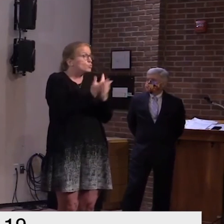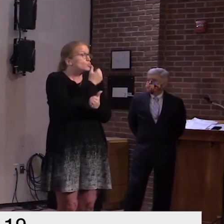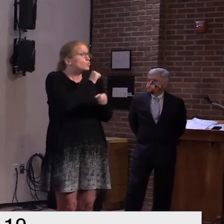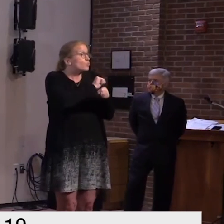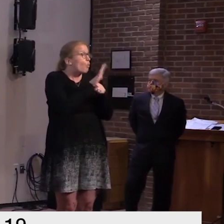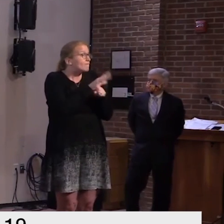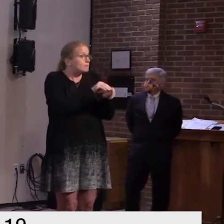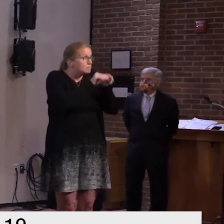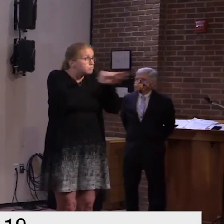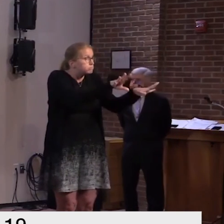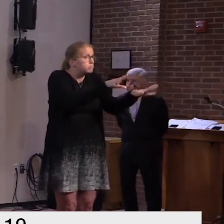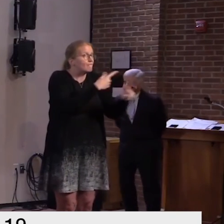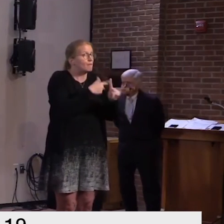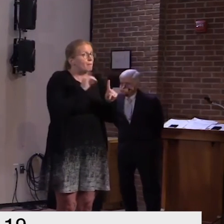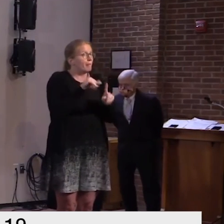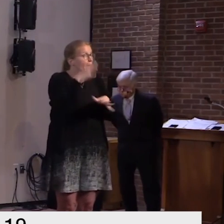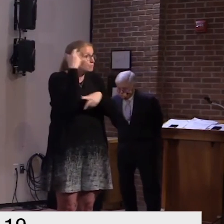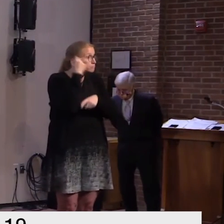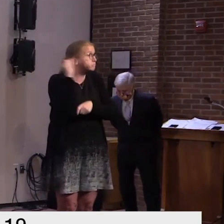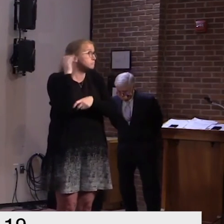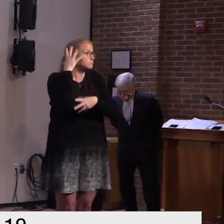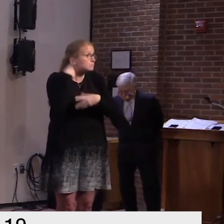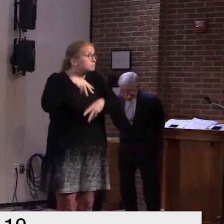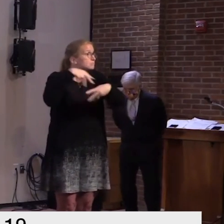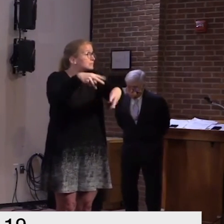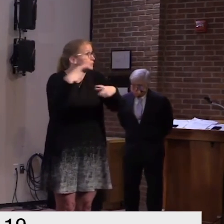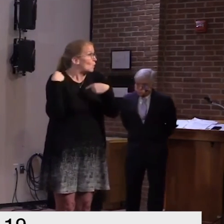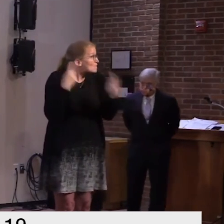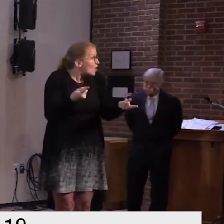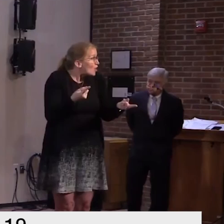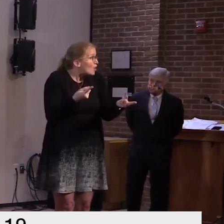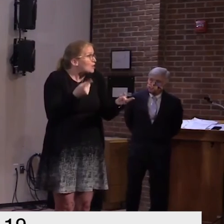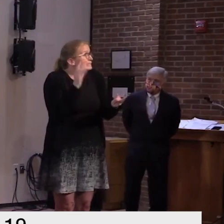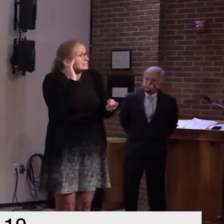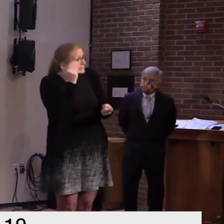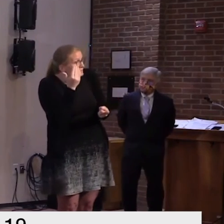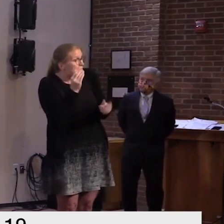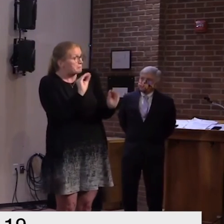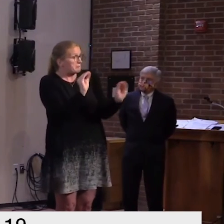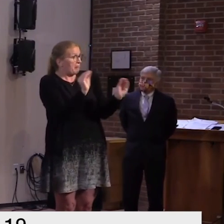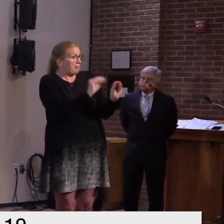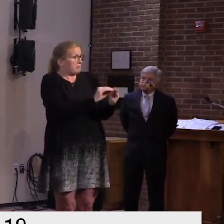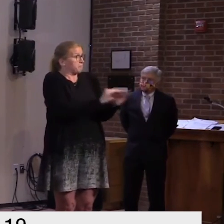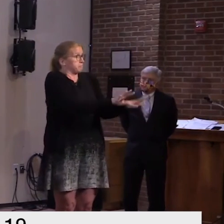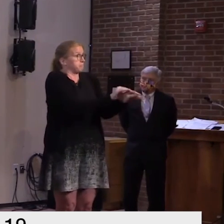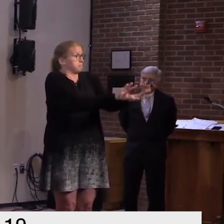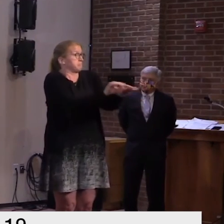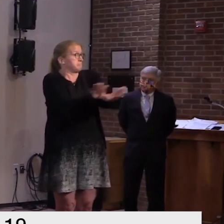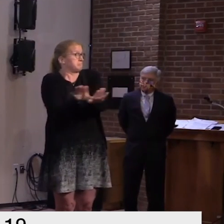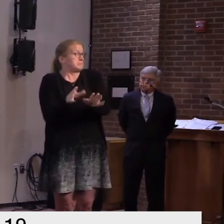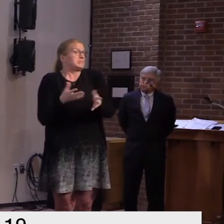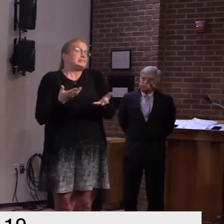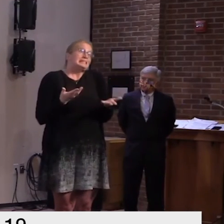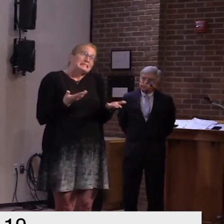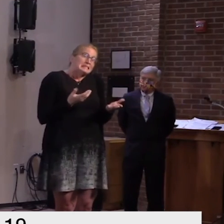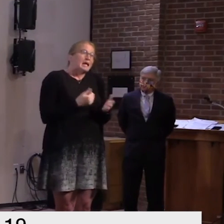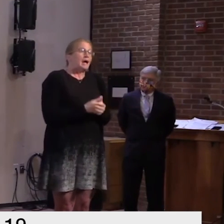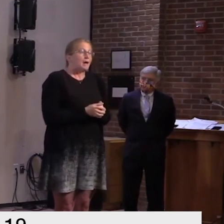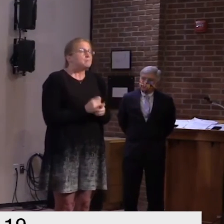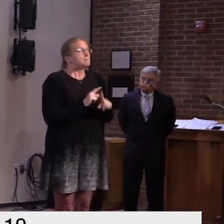of things which is good news so what we'd ask them is to protect themselves and others